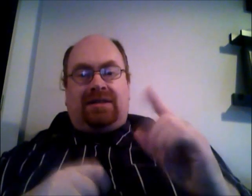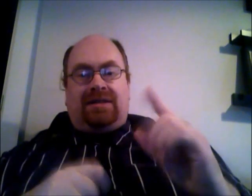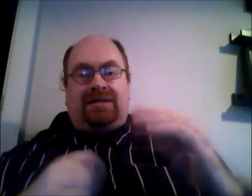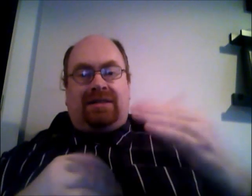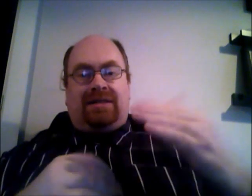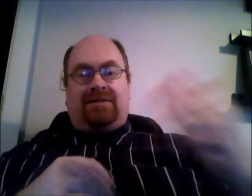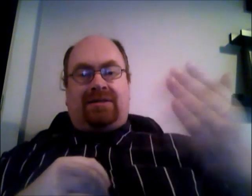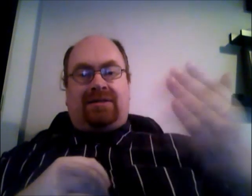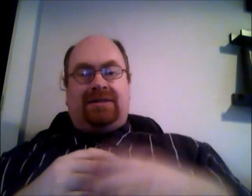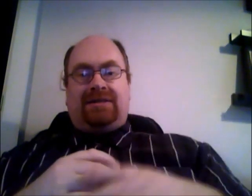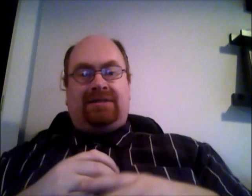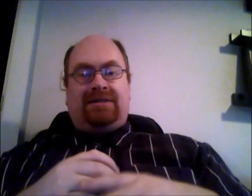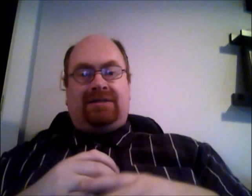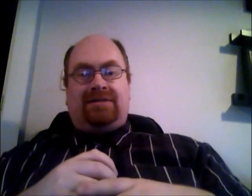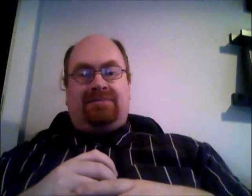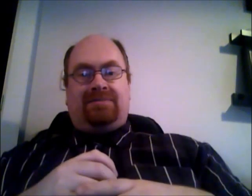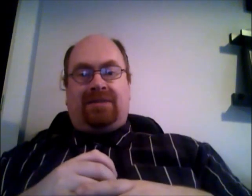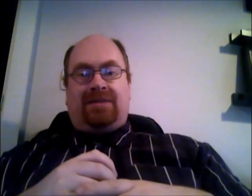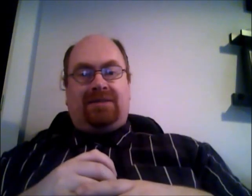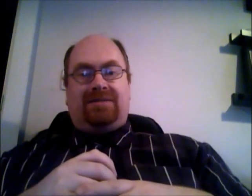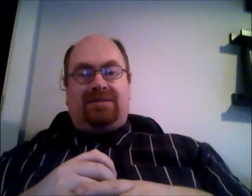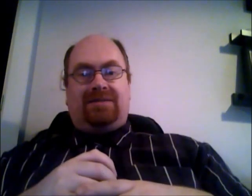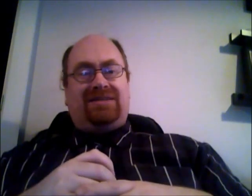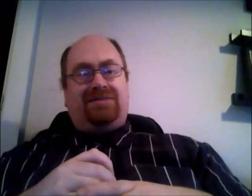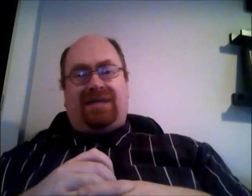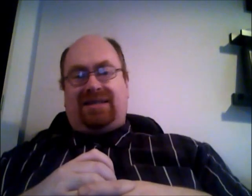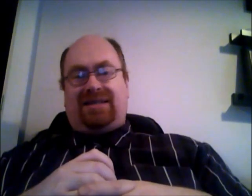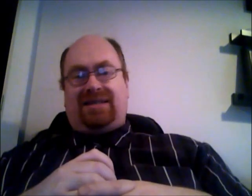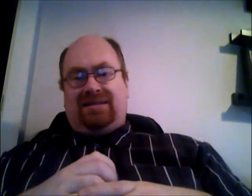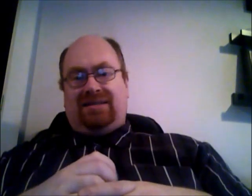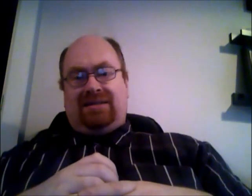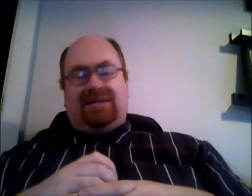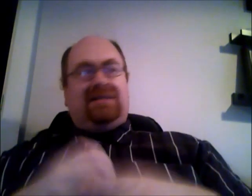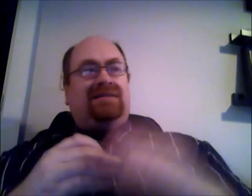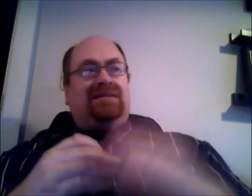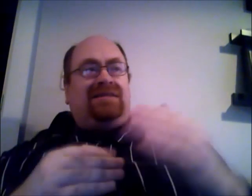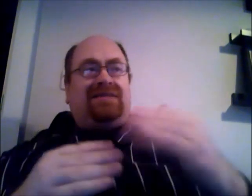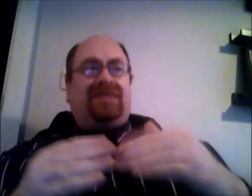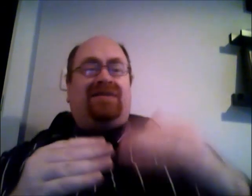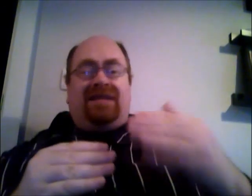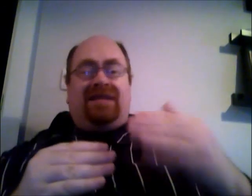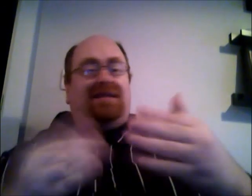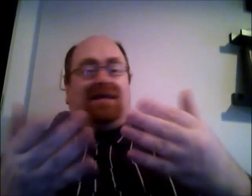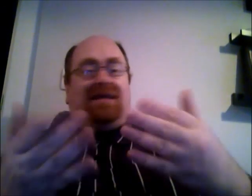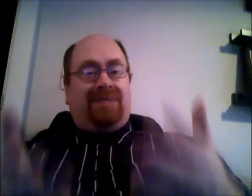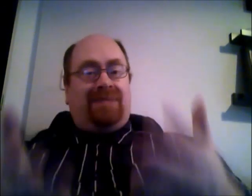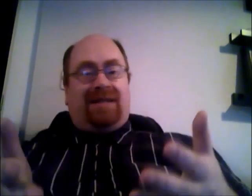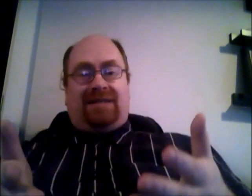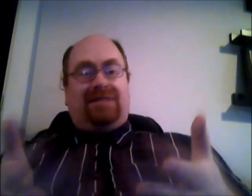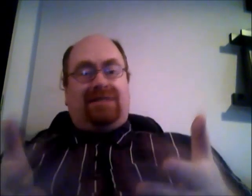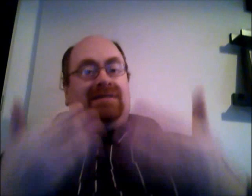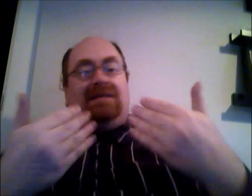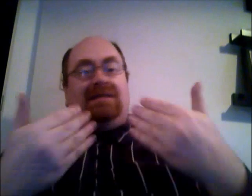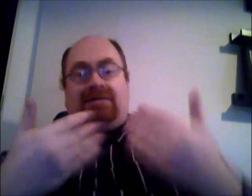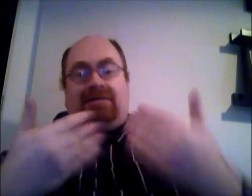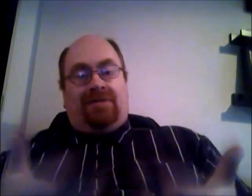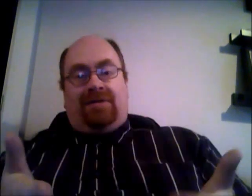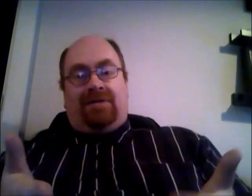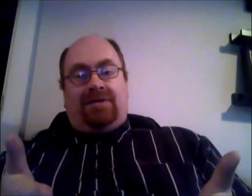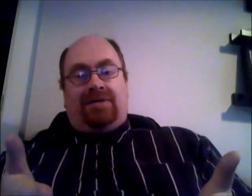that's like what 36 euros a month that's not too bad so she was like okay yeah i can pay that no 400 euros